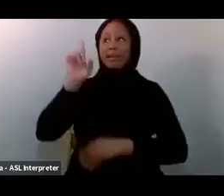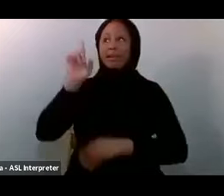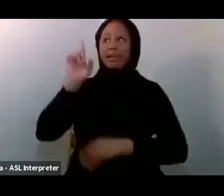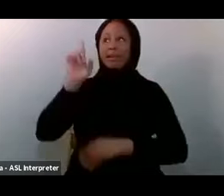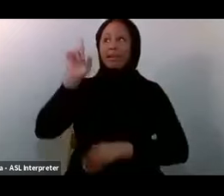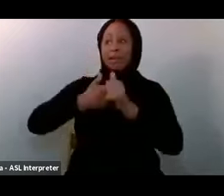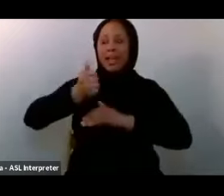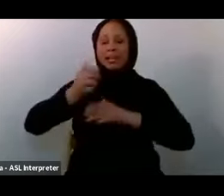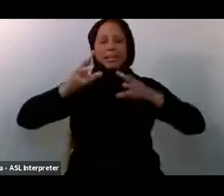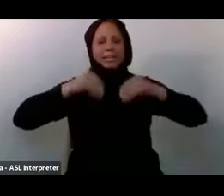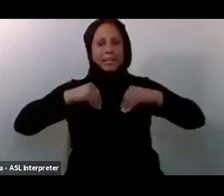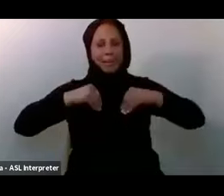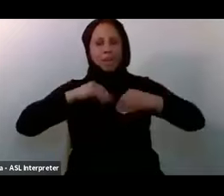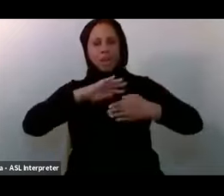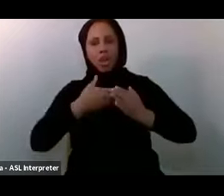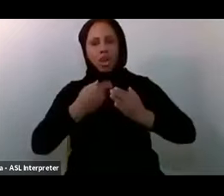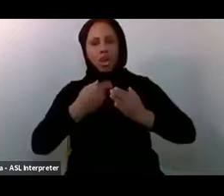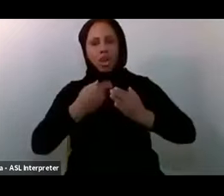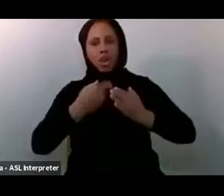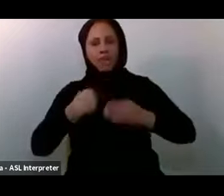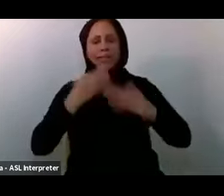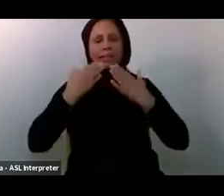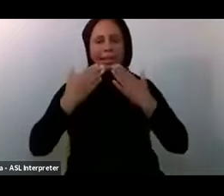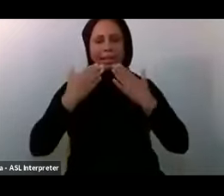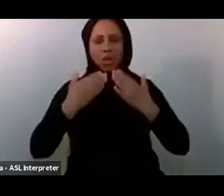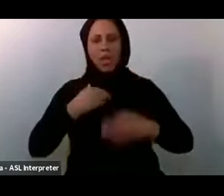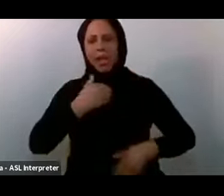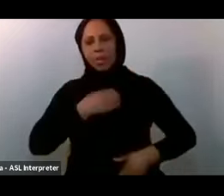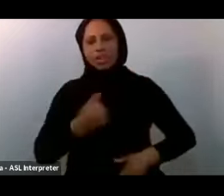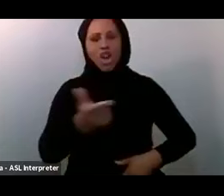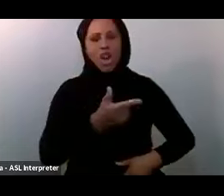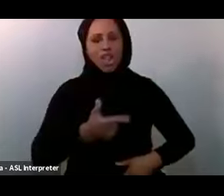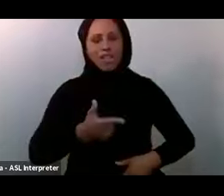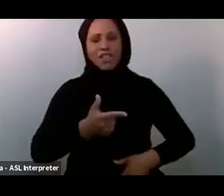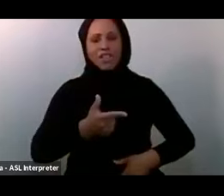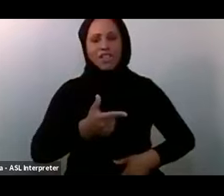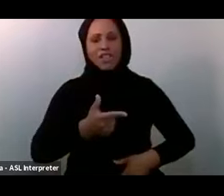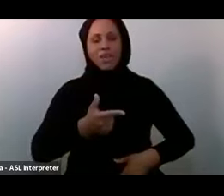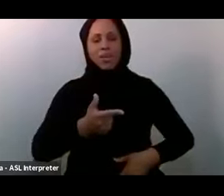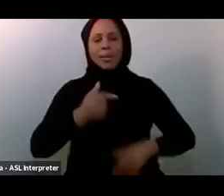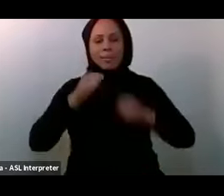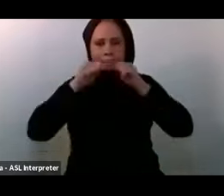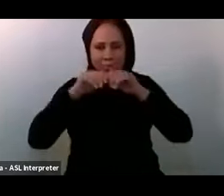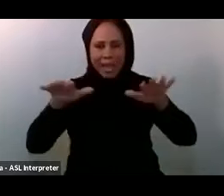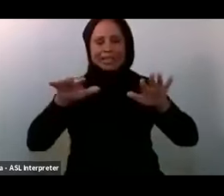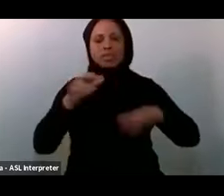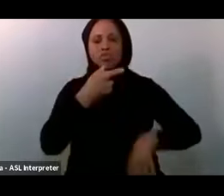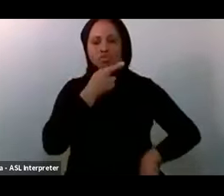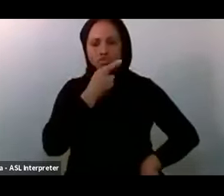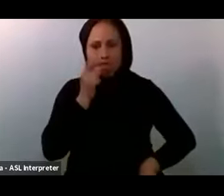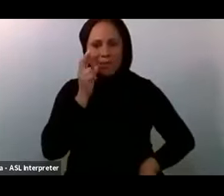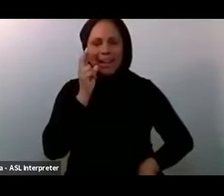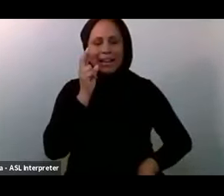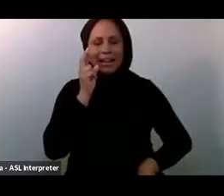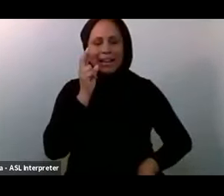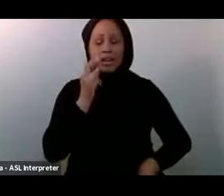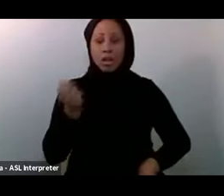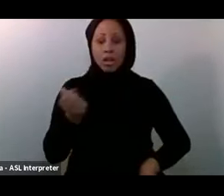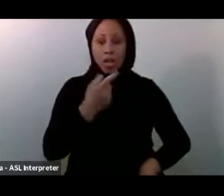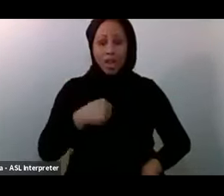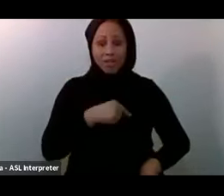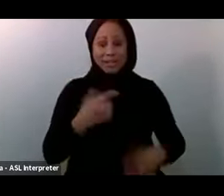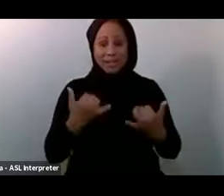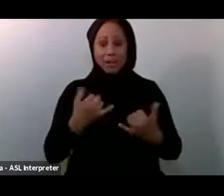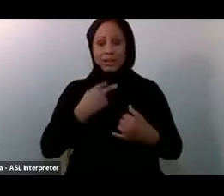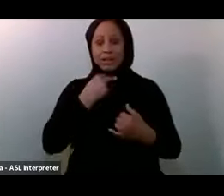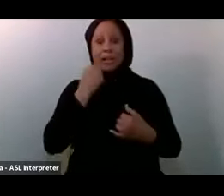wish All of You a Ramadan Mubarak A blessed Ramadan All of Us are At home All of Us are Spending It